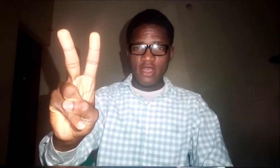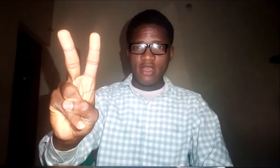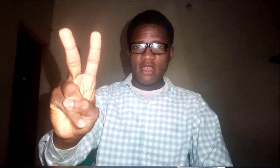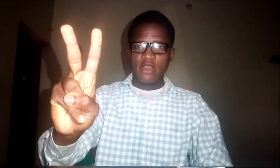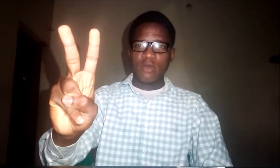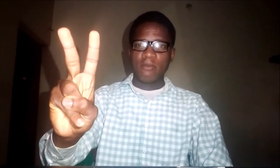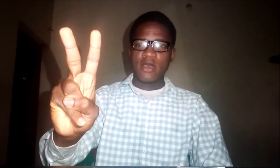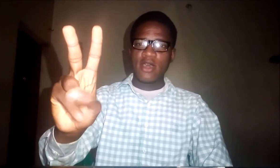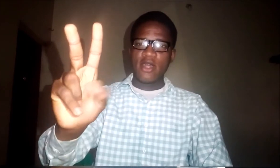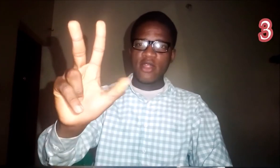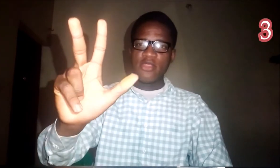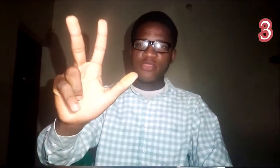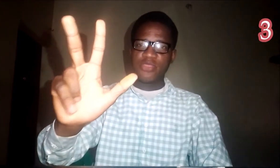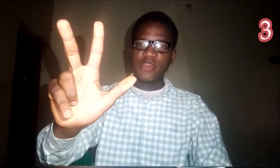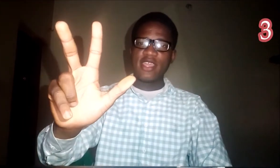Number three.